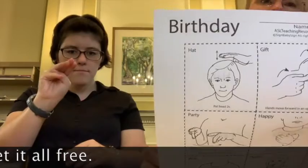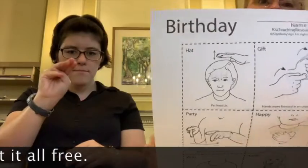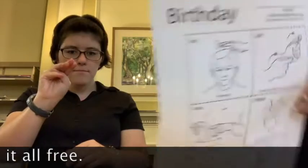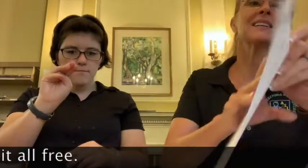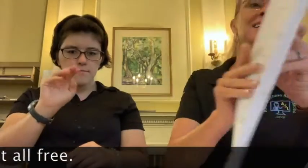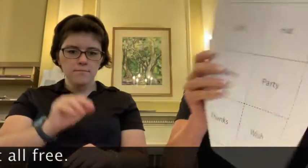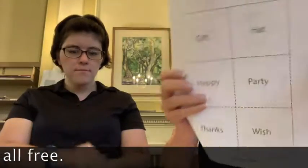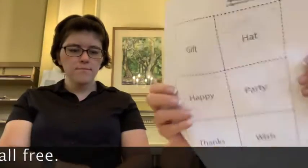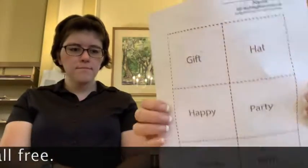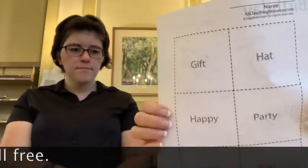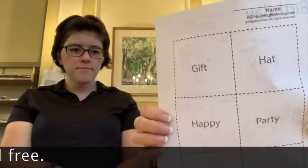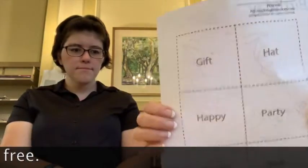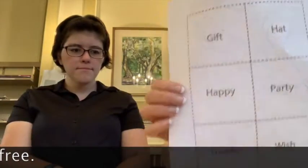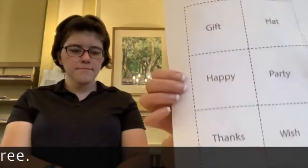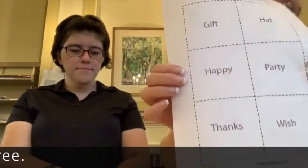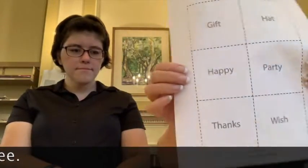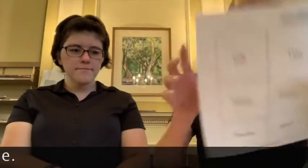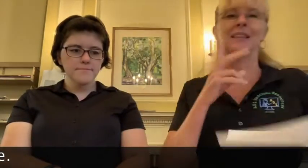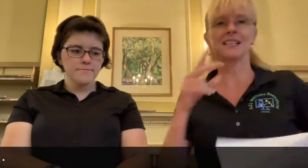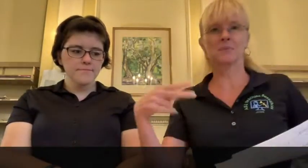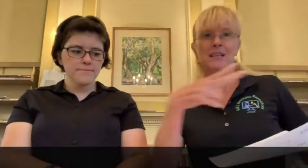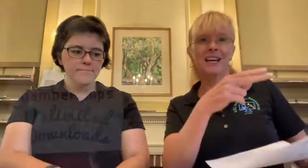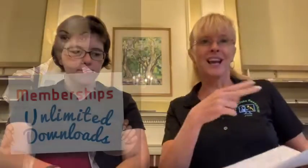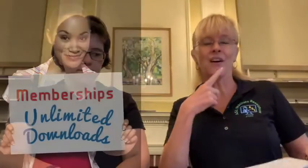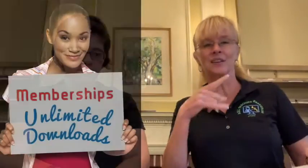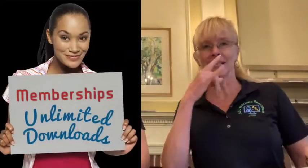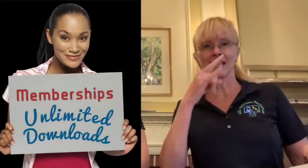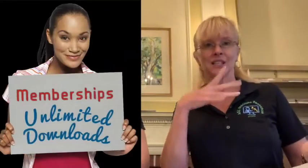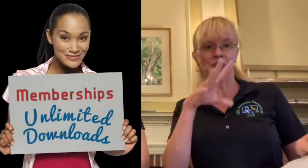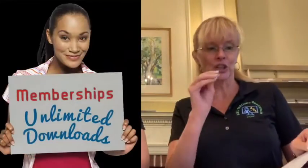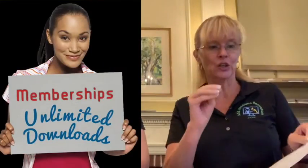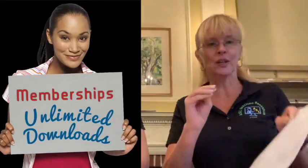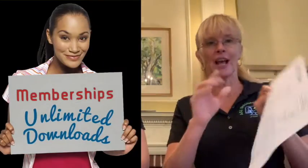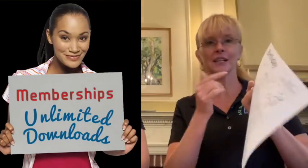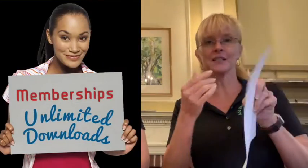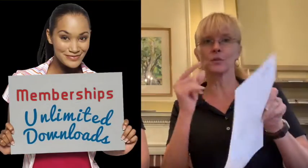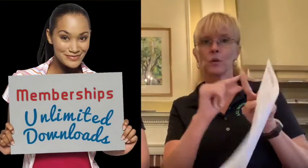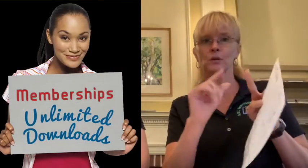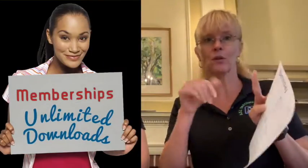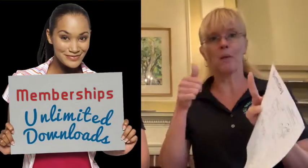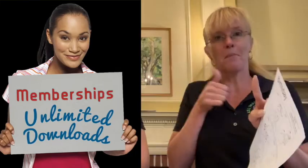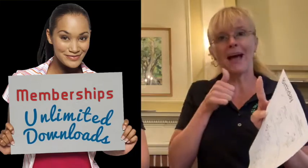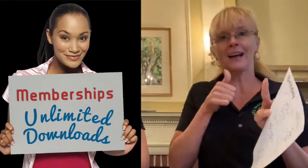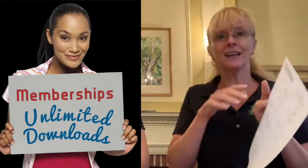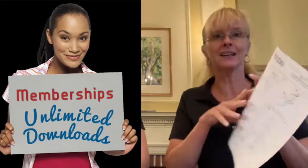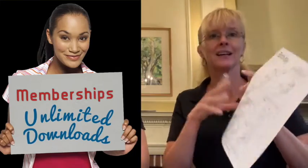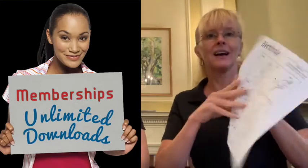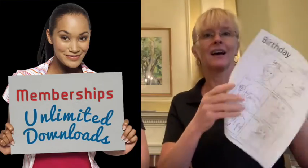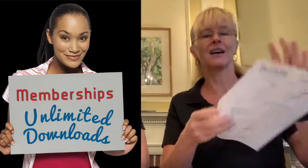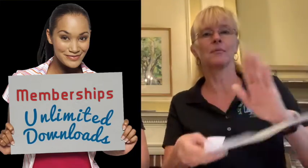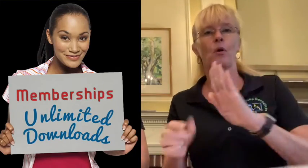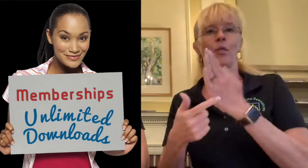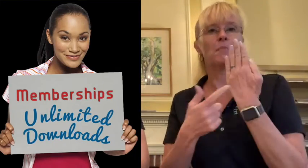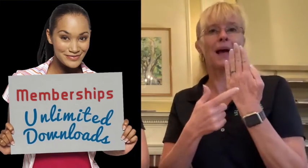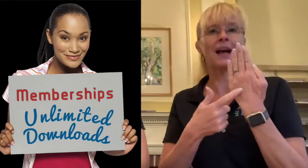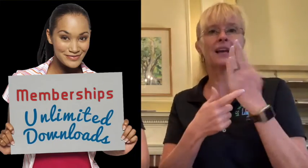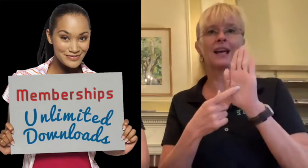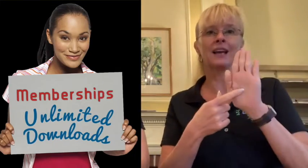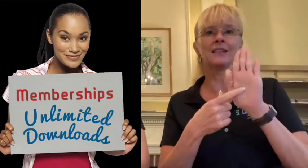and these could be cut out and the kids can learn has the words on the back on the back and